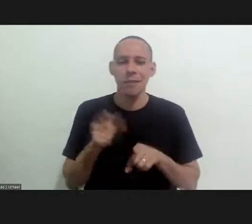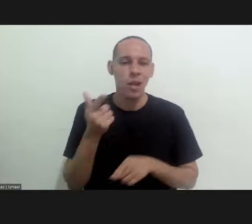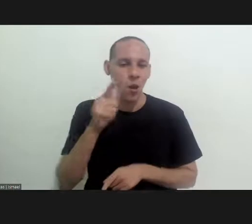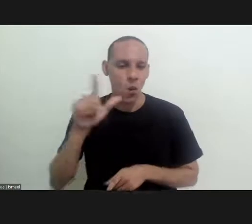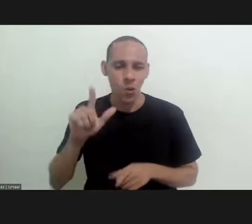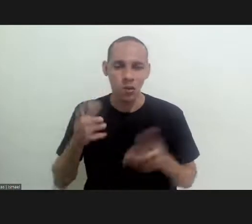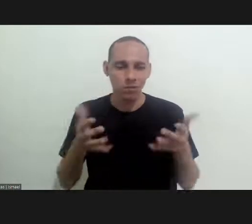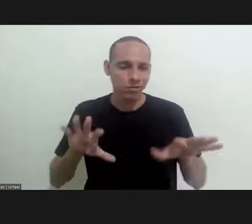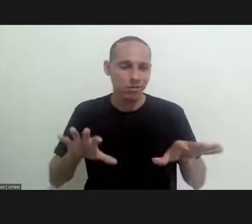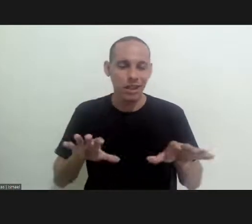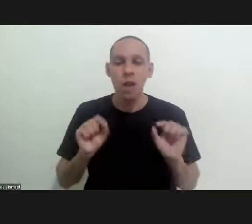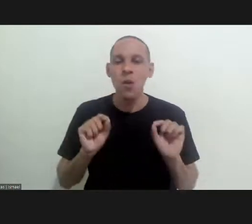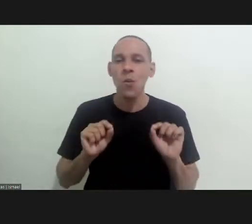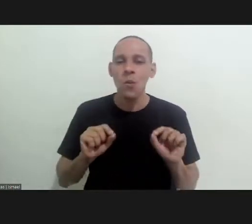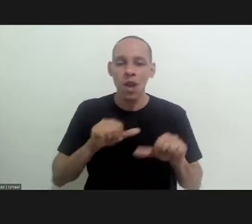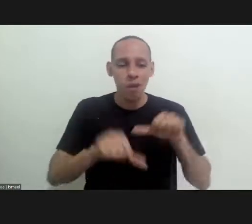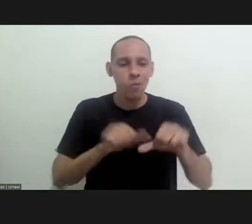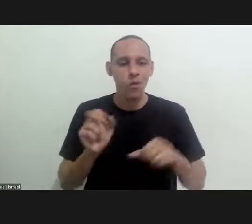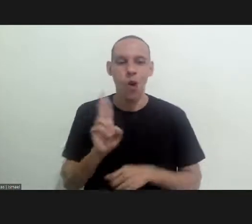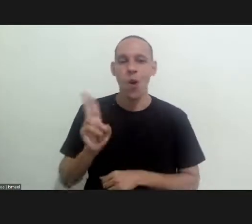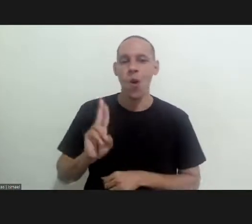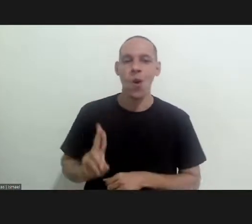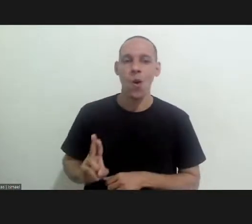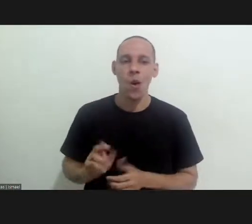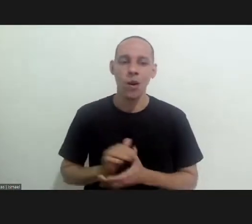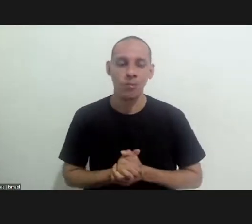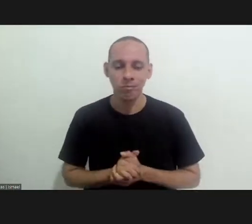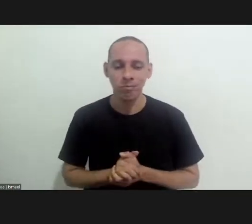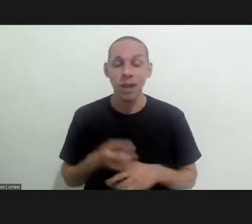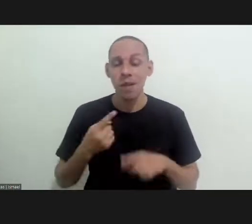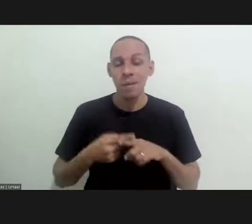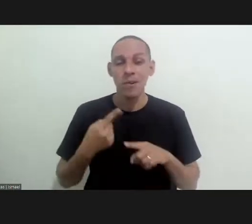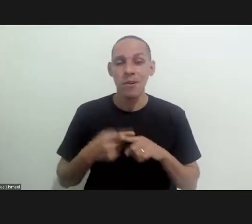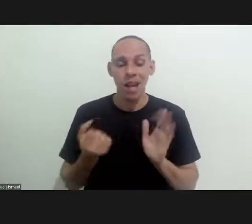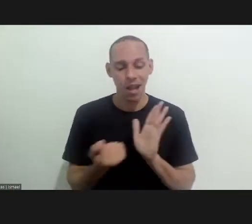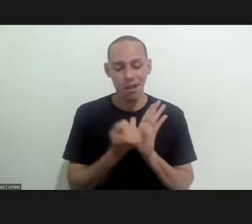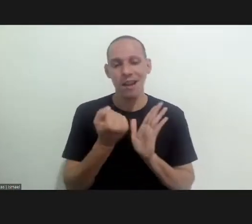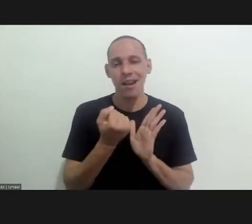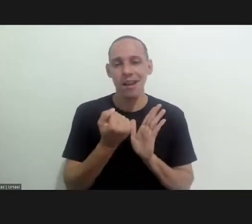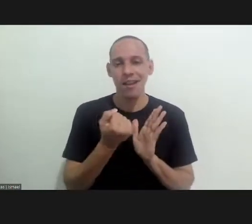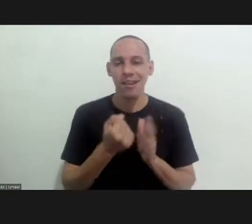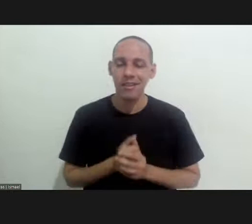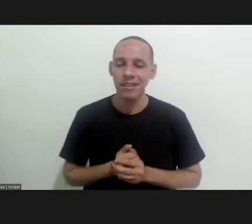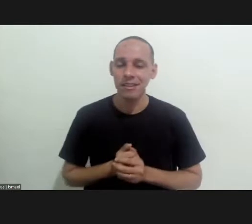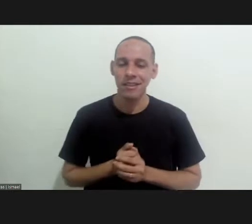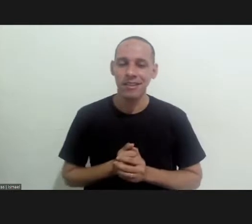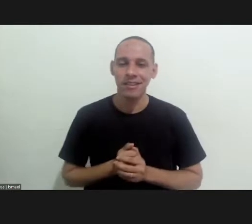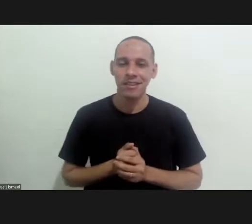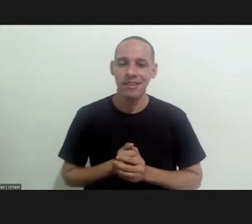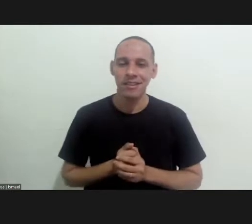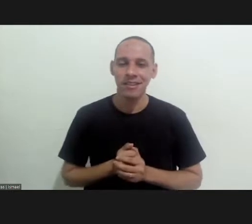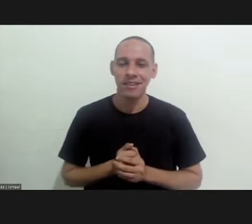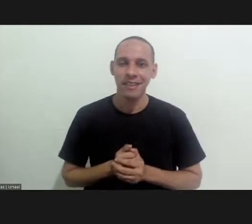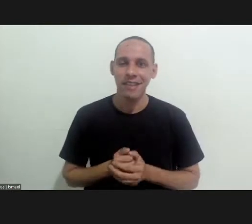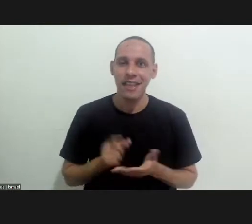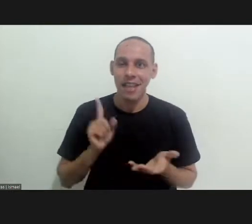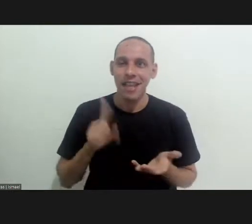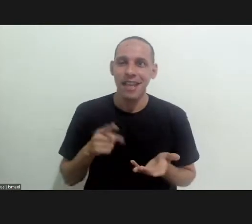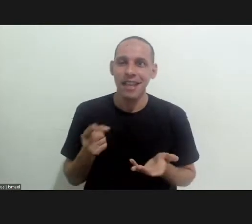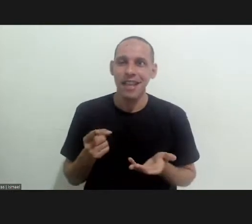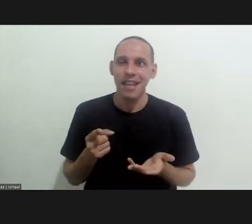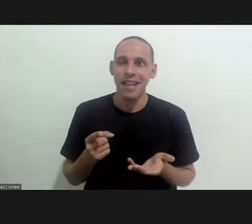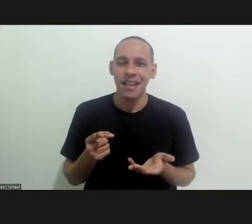else would think about promoting a change in the name of the journal because this is a brand which